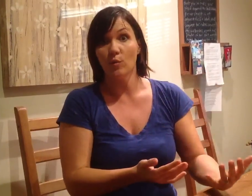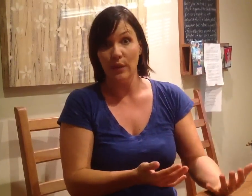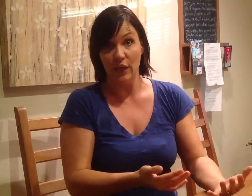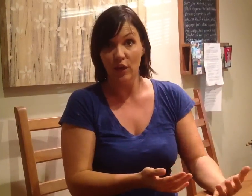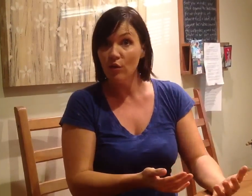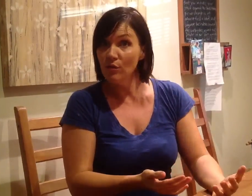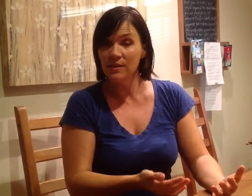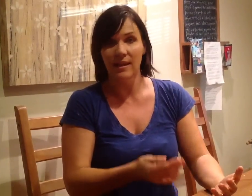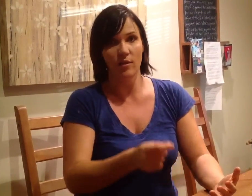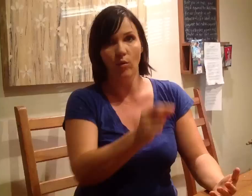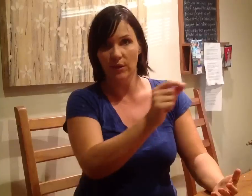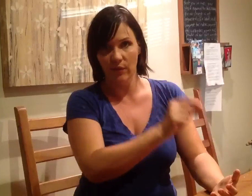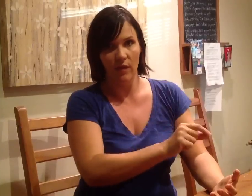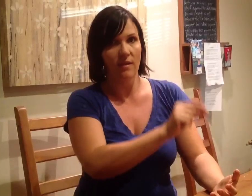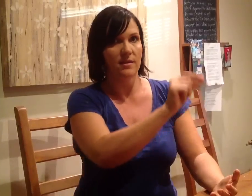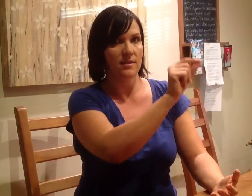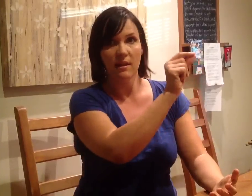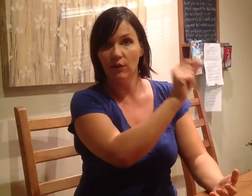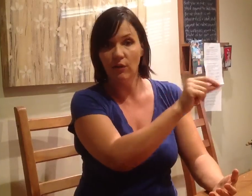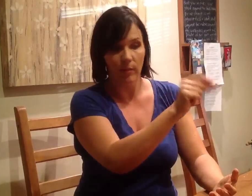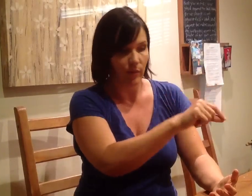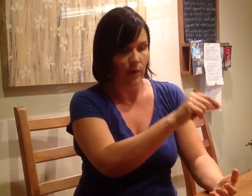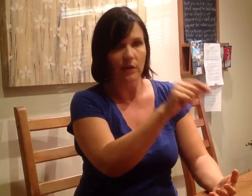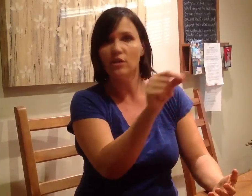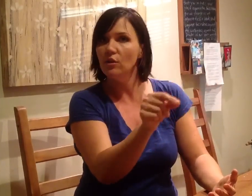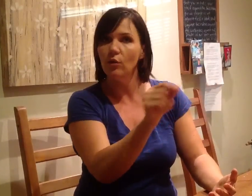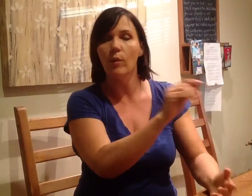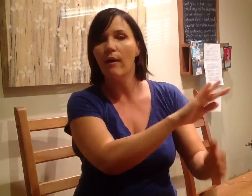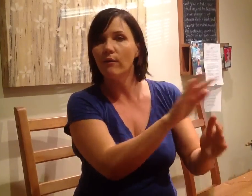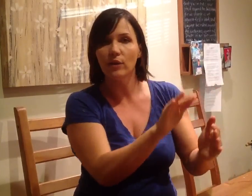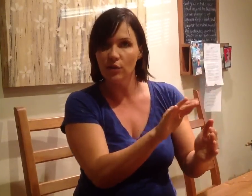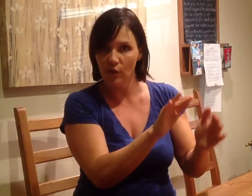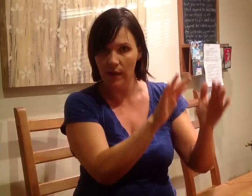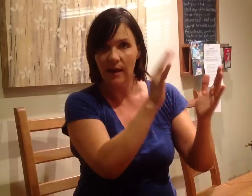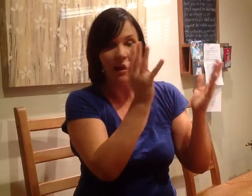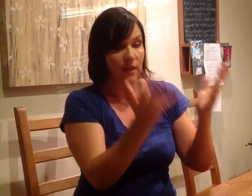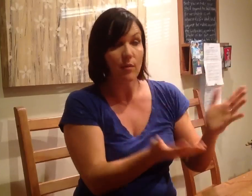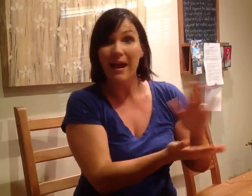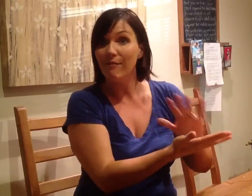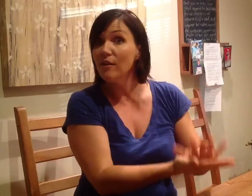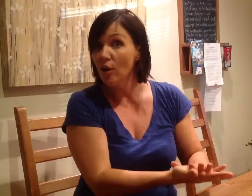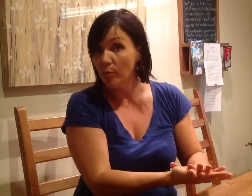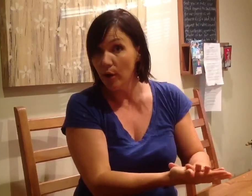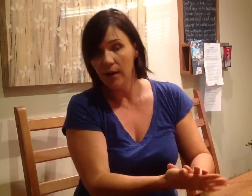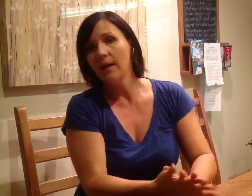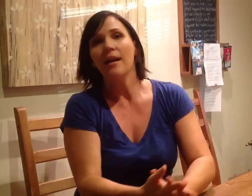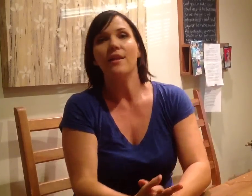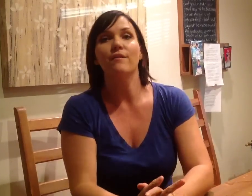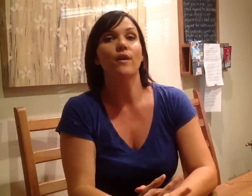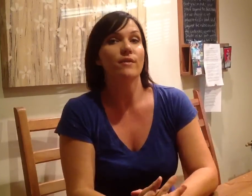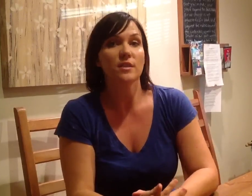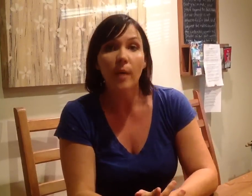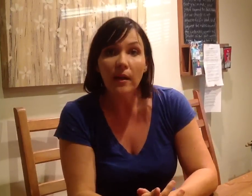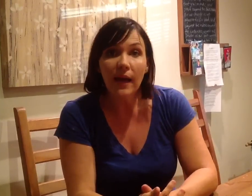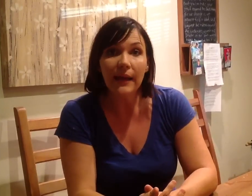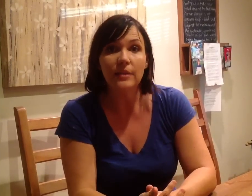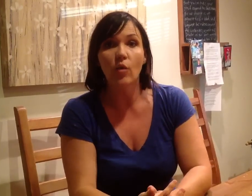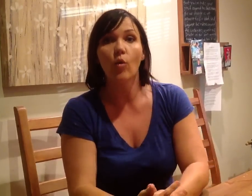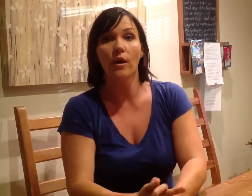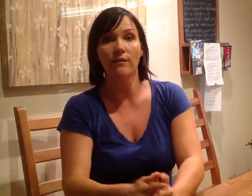with the cues, that's a whole different thing. This is sound cue number 42. However you do it, they would have their own book. Then if you have a spotlight, or if